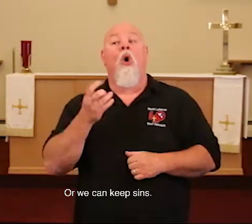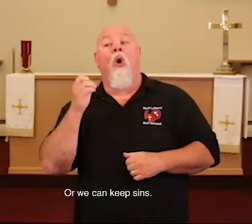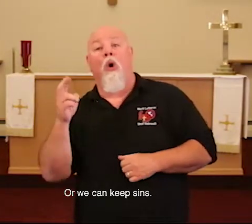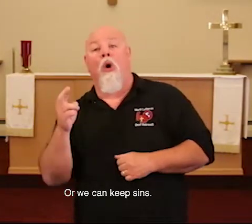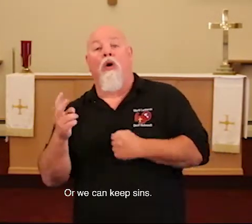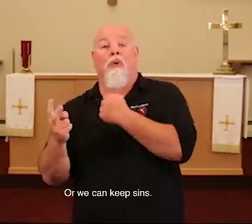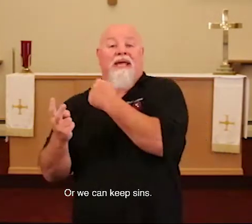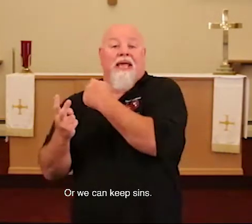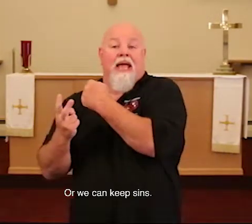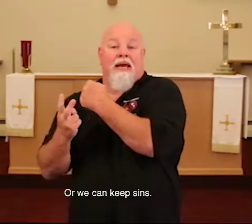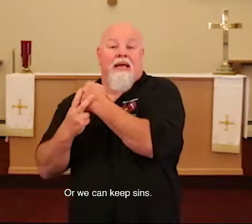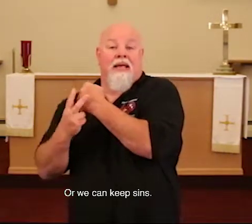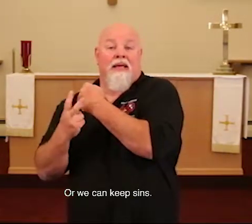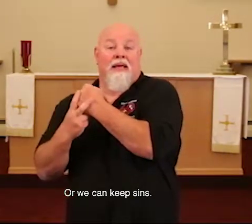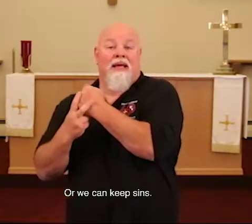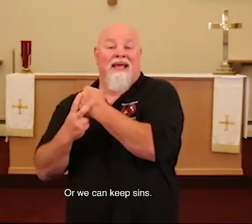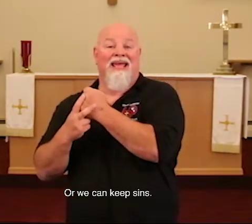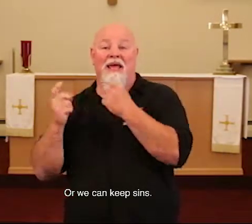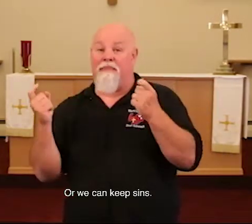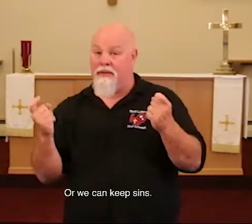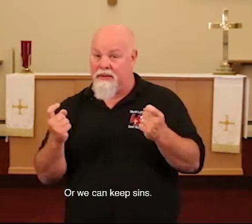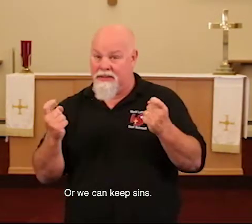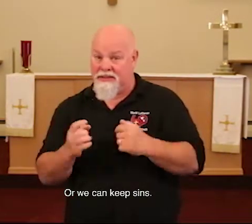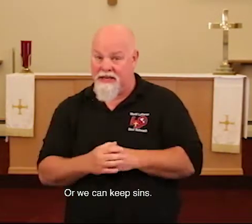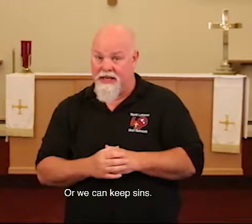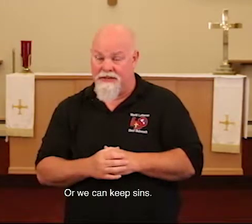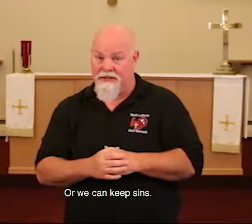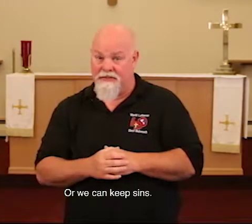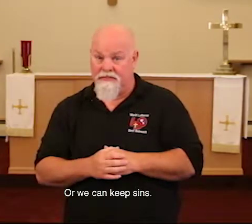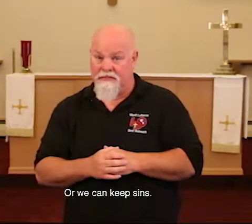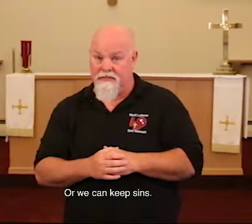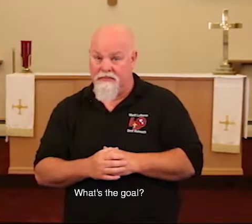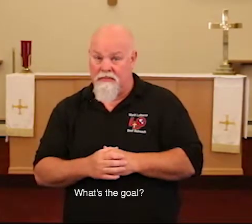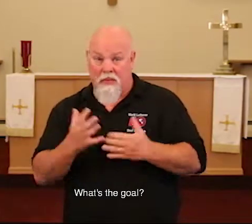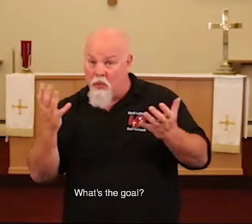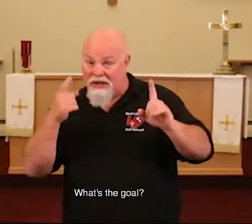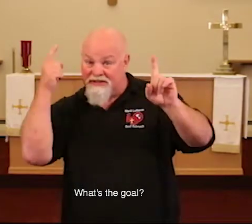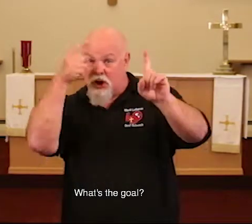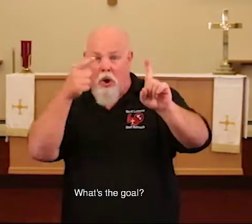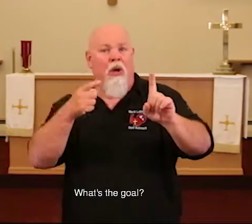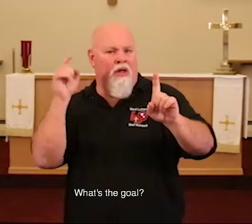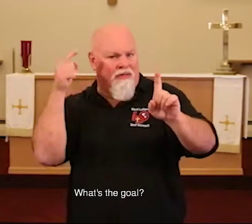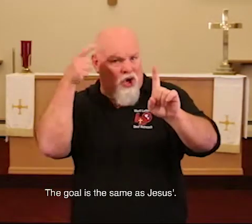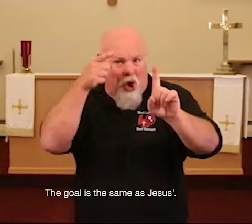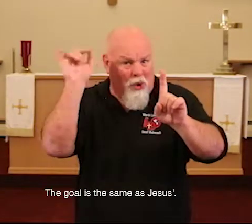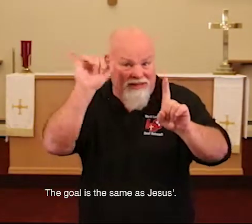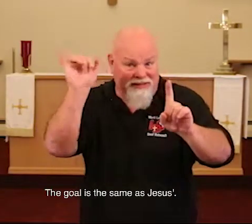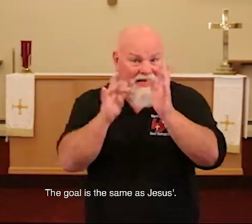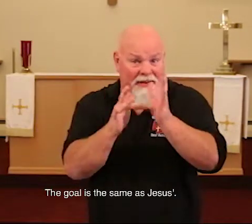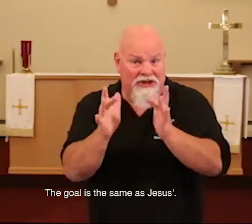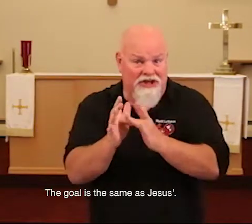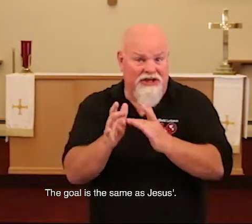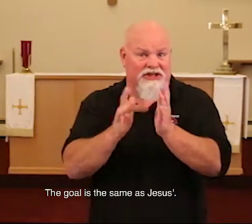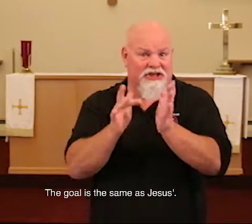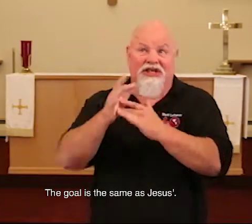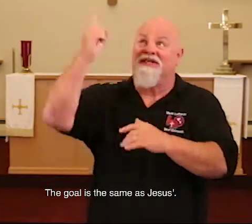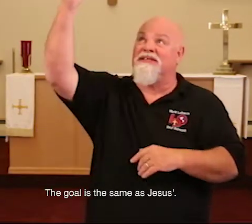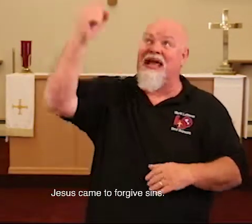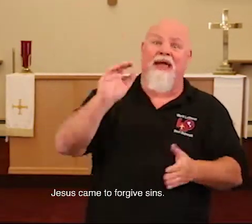Or we can keep sins. What's the goal? The goal is the same as Jesus. Jesus came